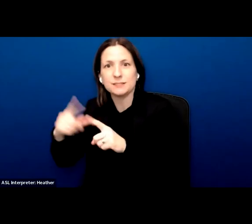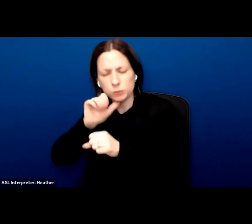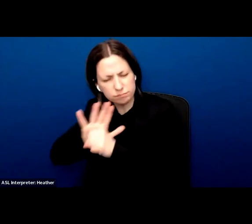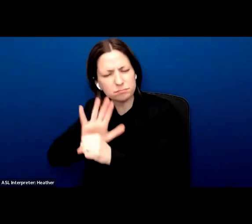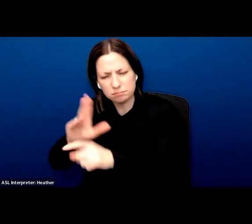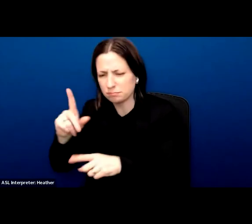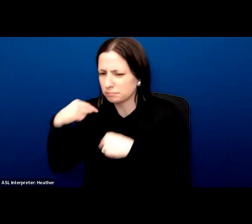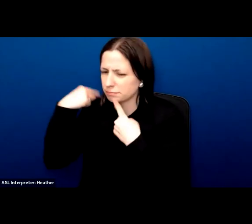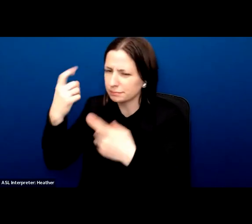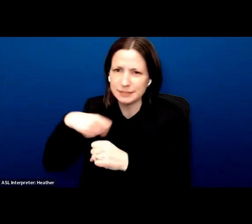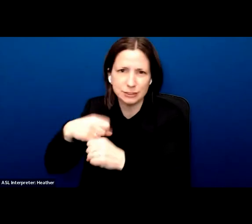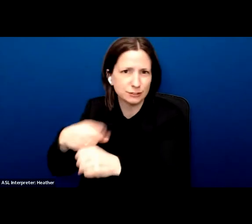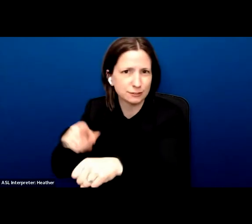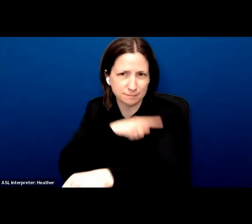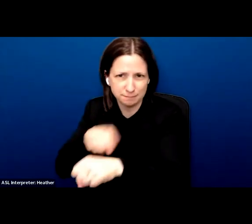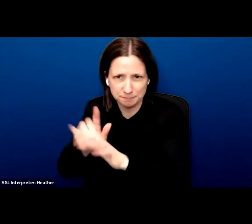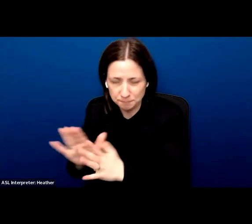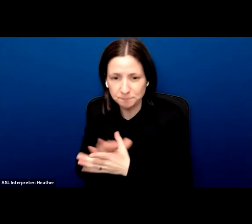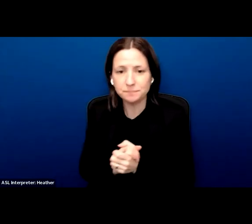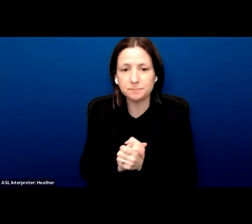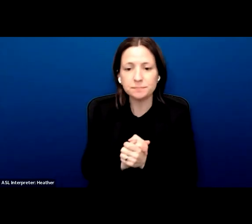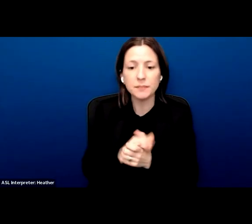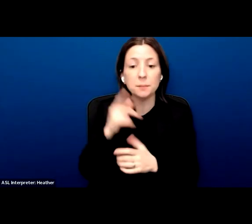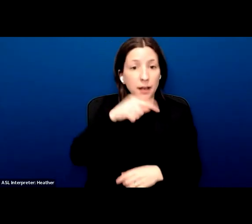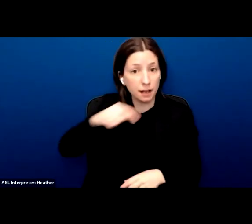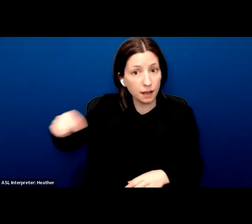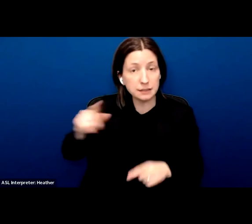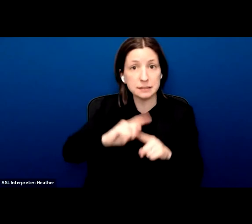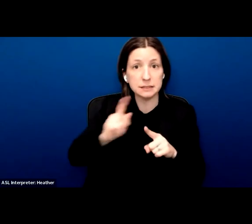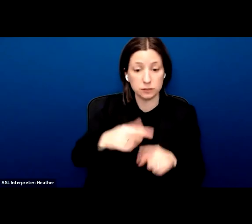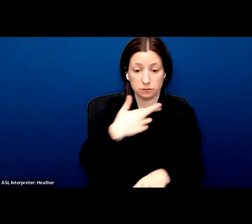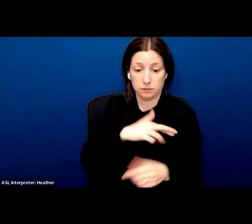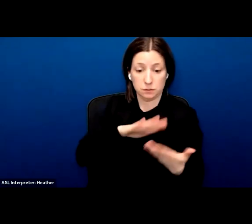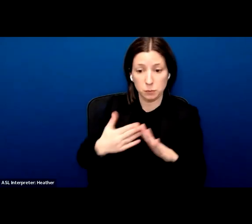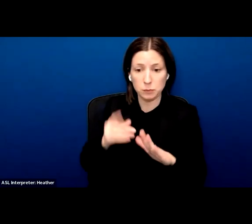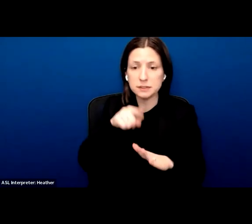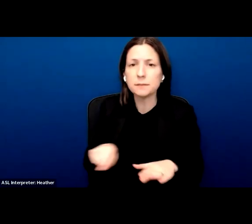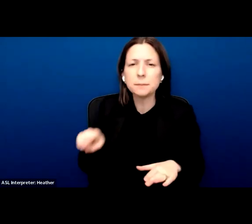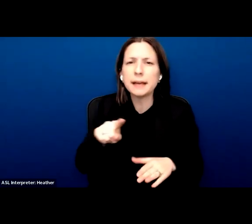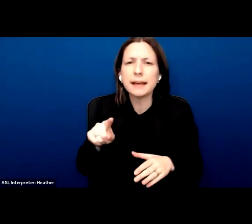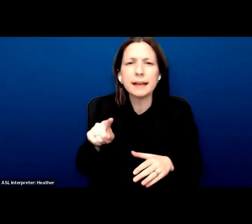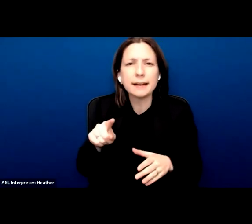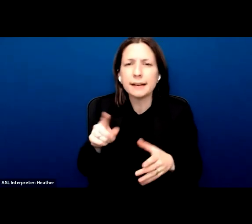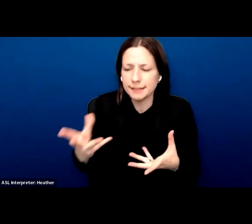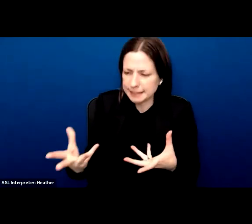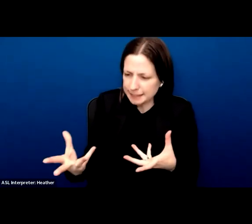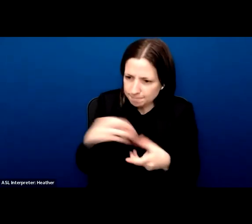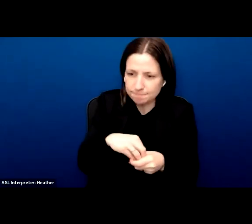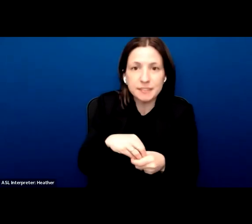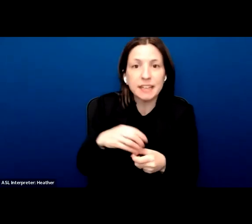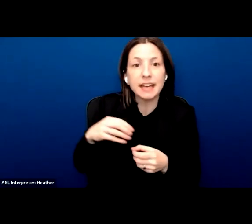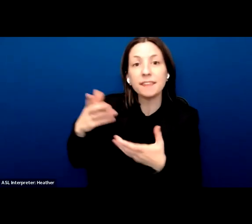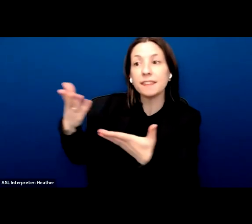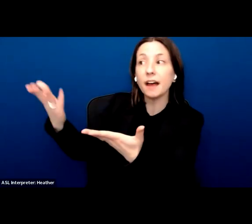But the faith communities have been integral in the welcoming, and sometimes it has